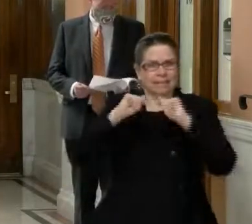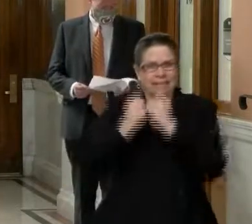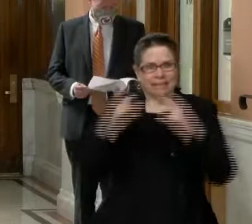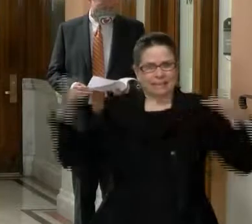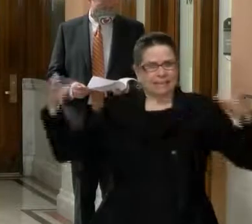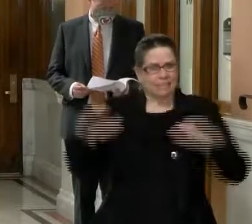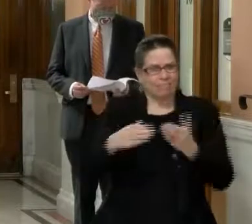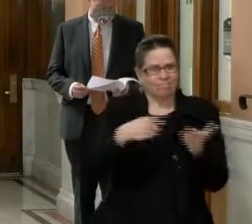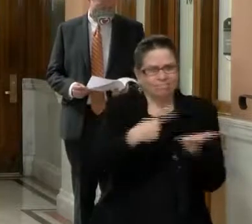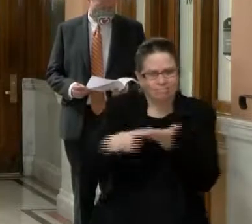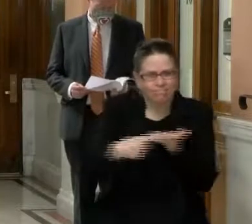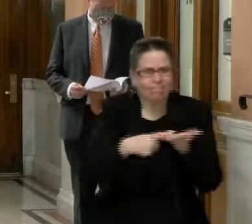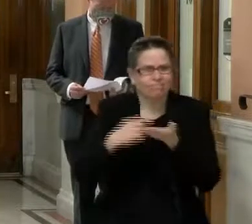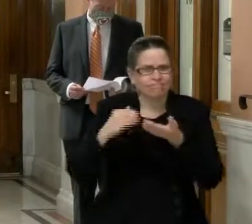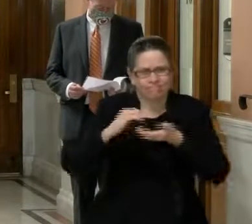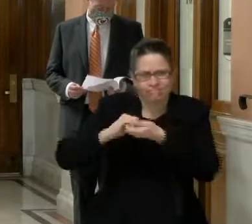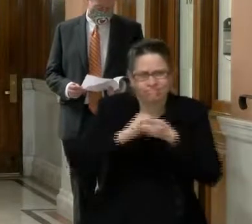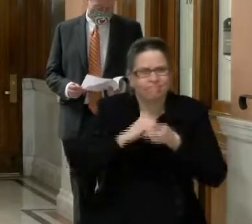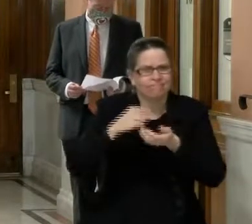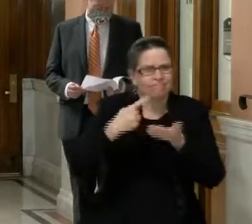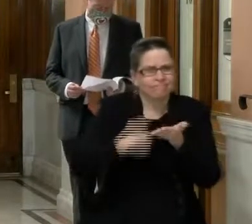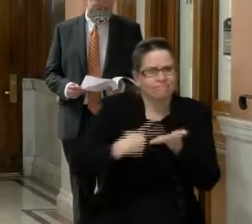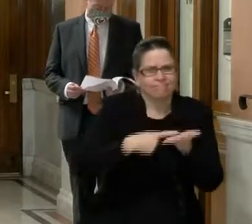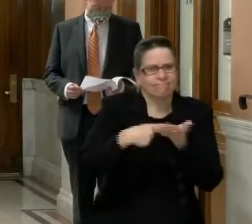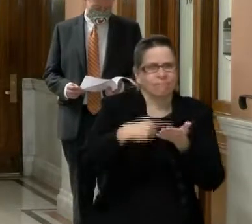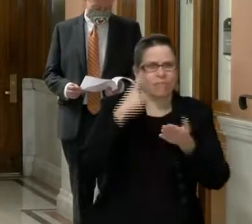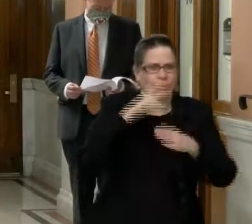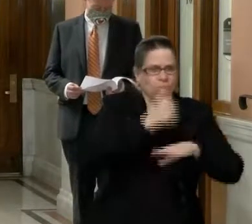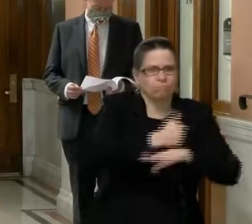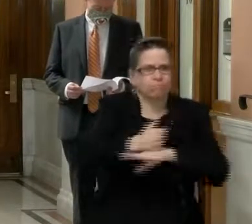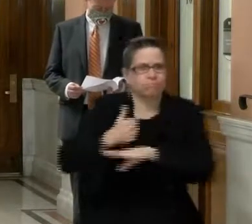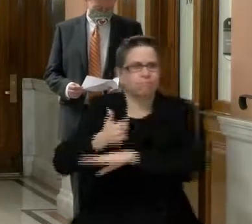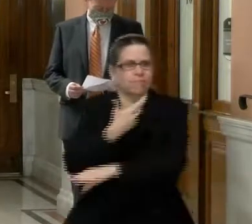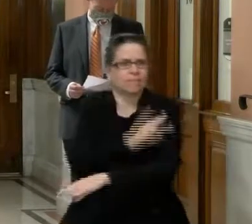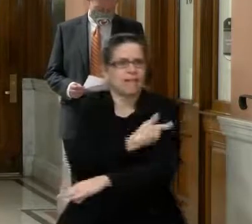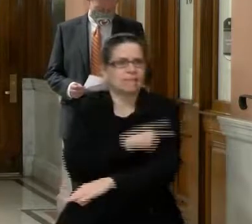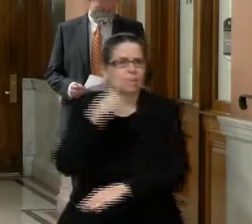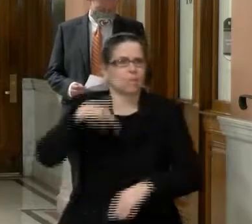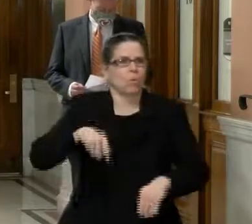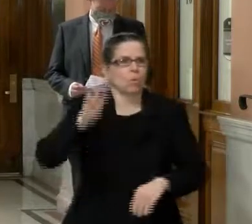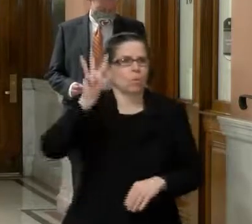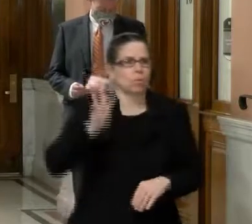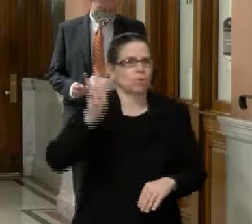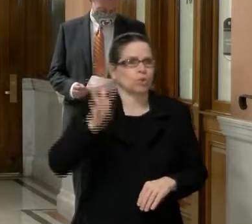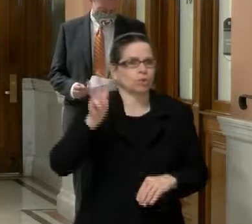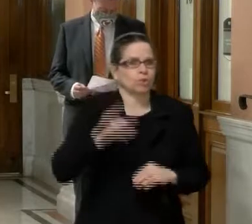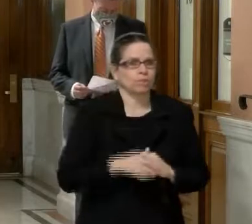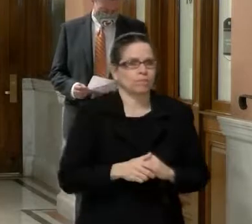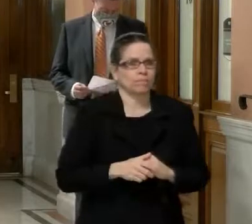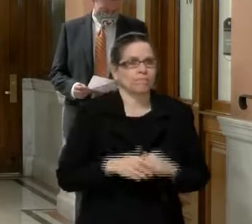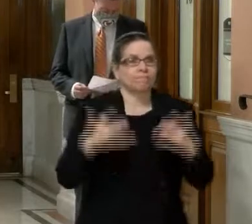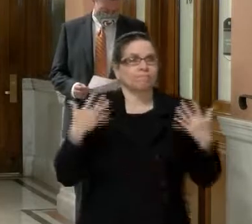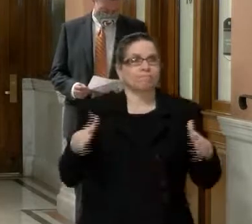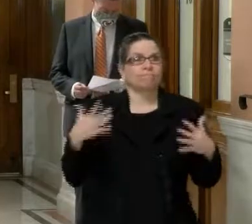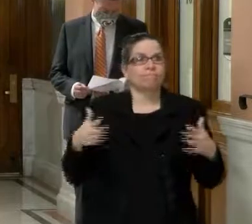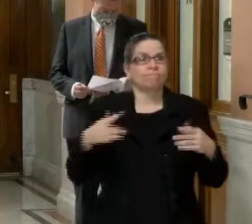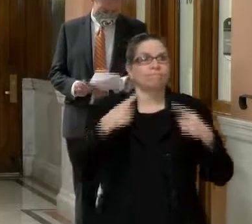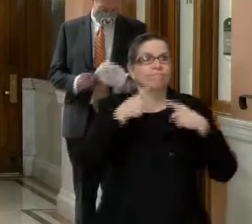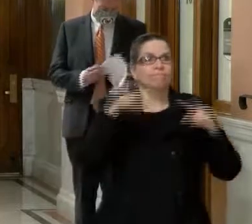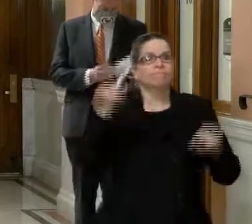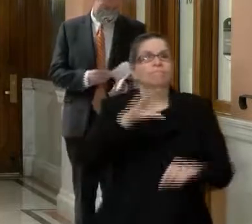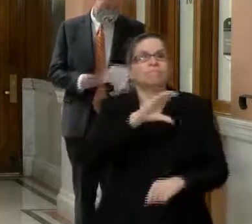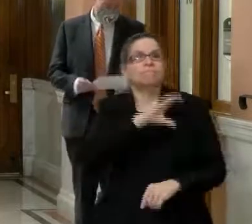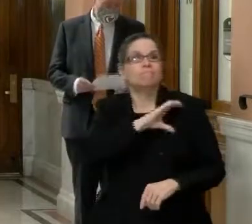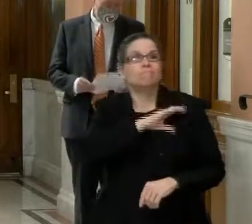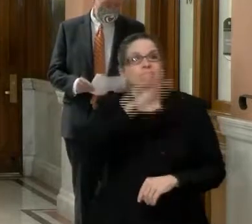vaccines come to city of Worcester and all the managers vaccinated the first responders. And he has more and he's going give more updates where he's going